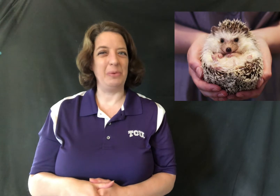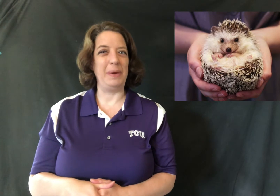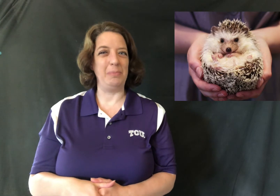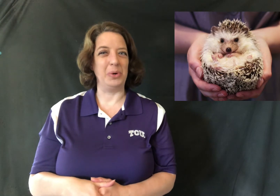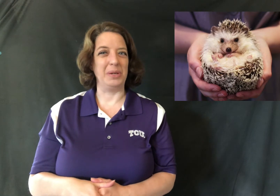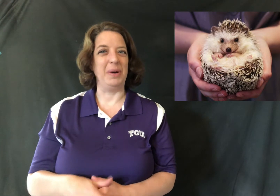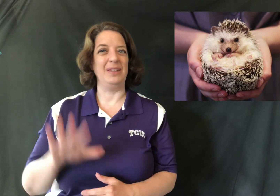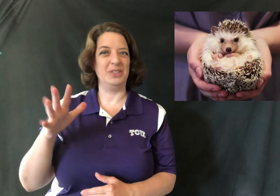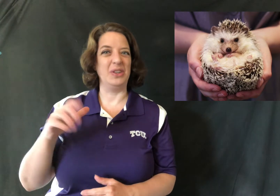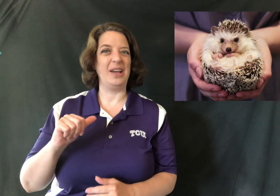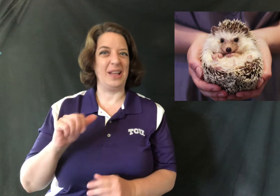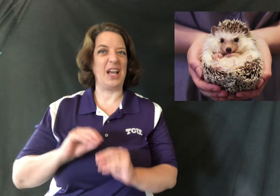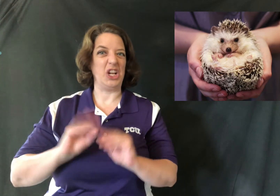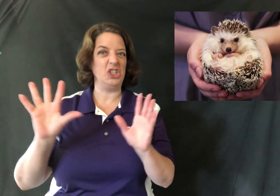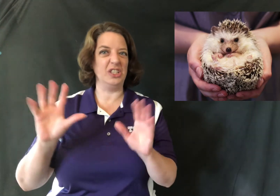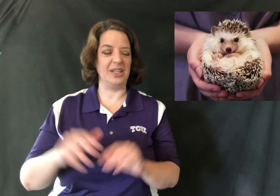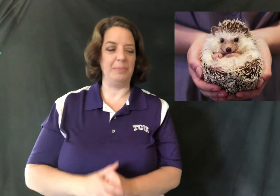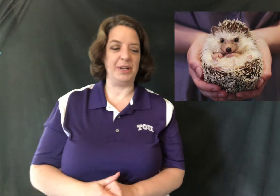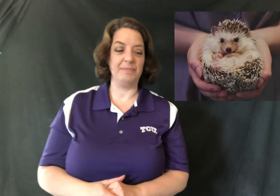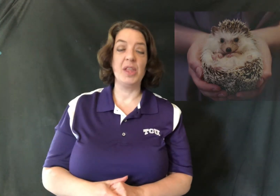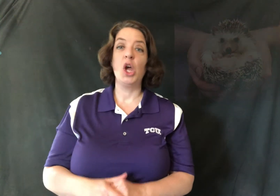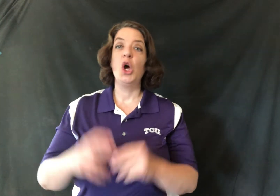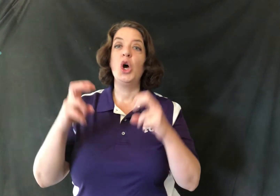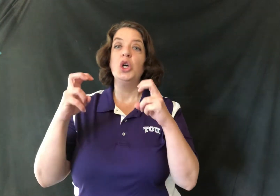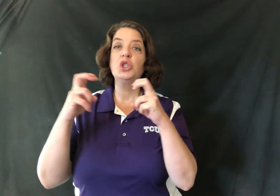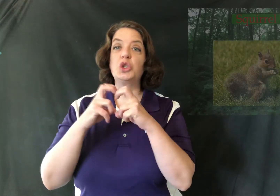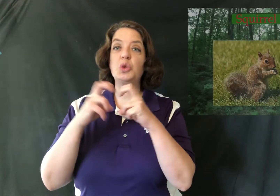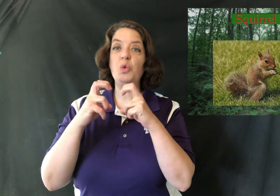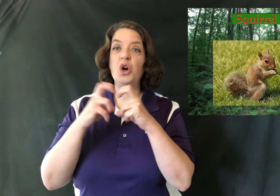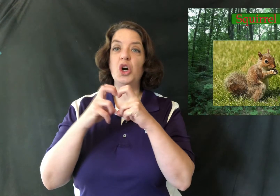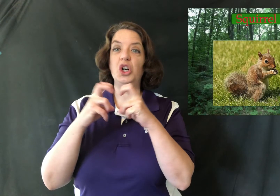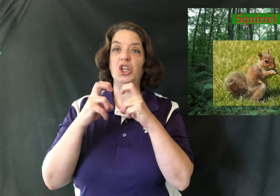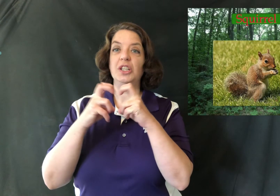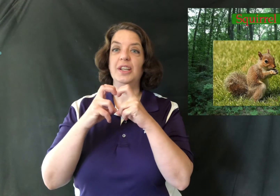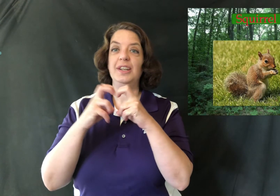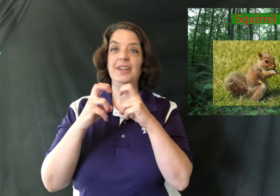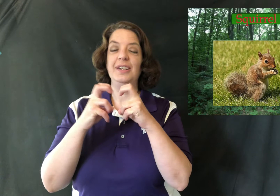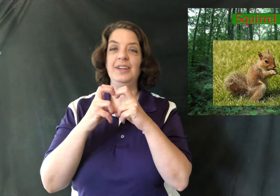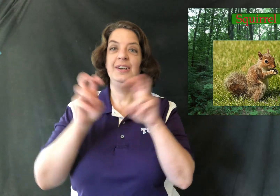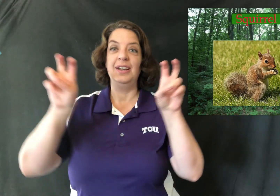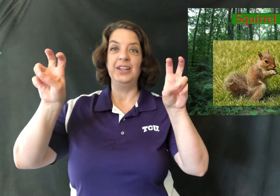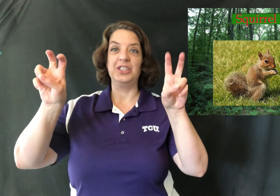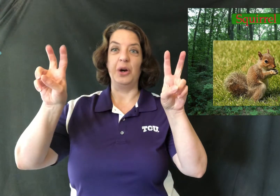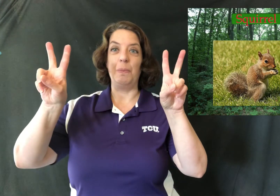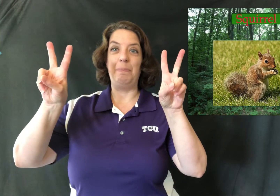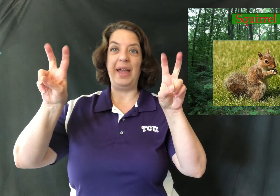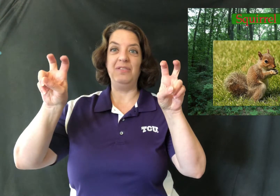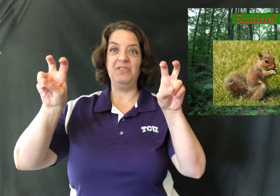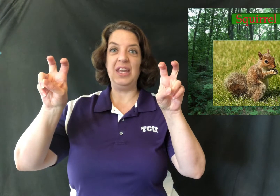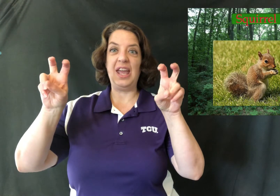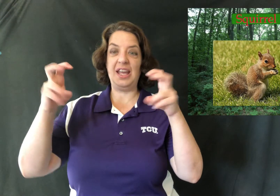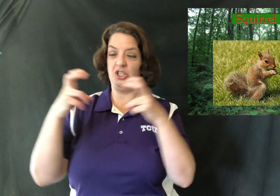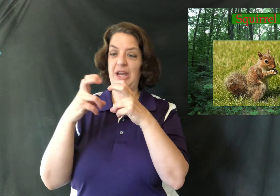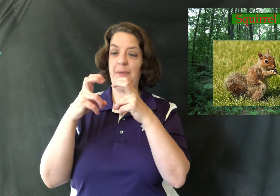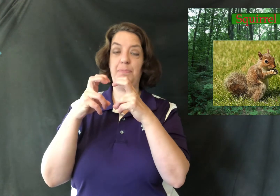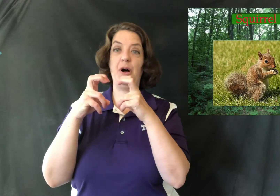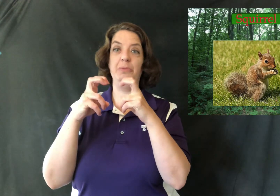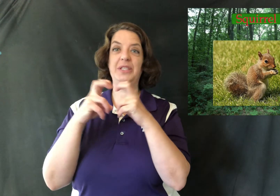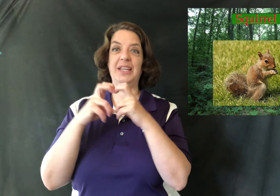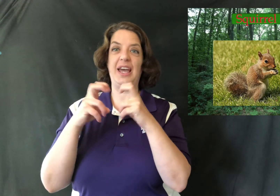a pet porcupine so that kind of clears it up there squirrel so bent v handshape palms together